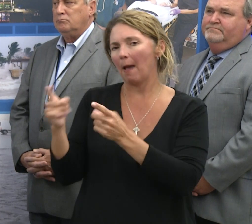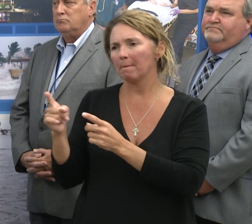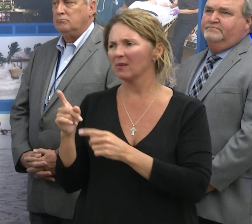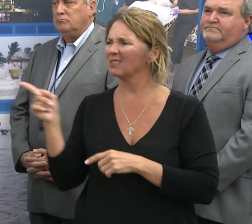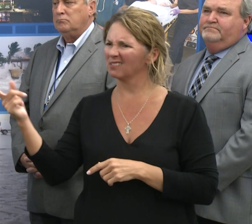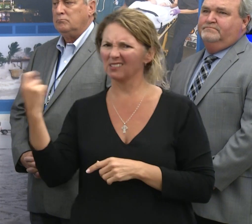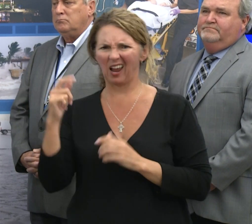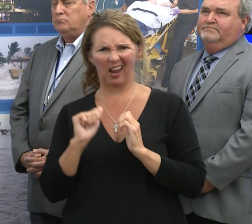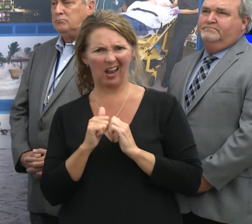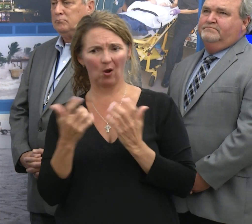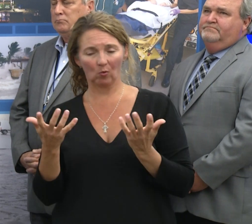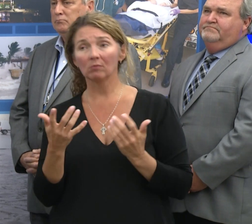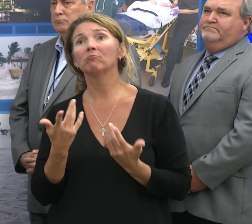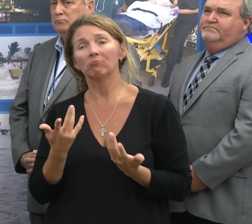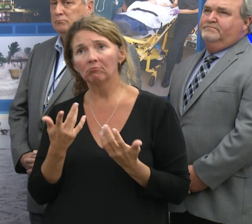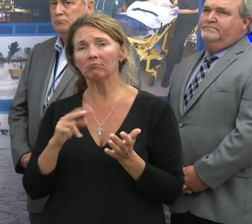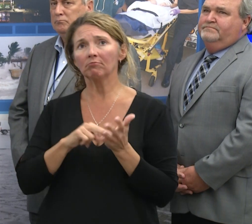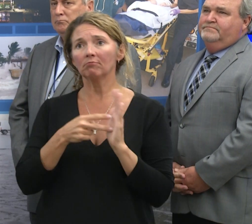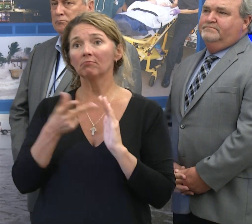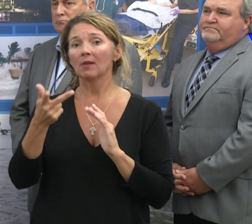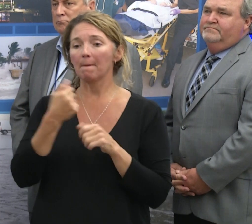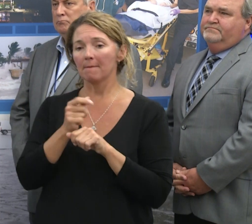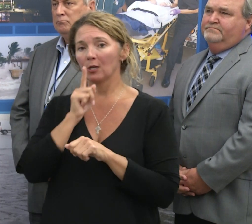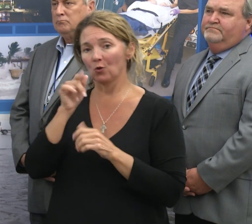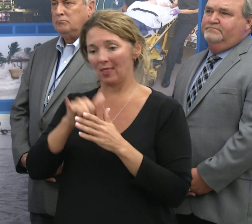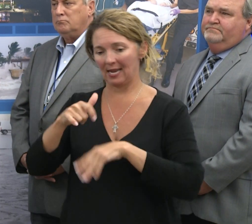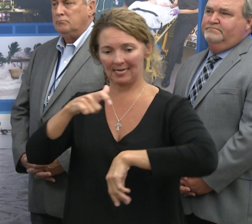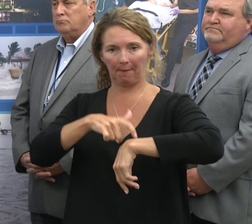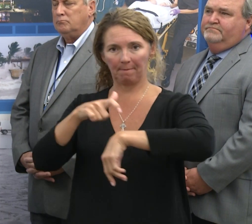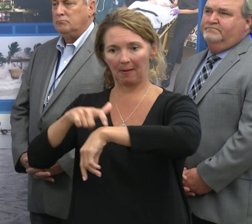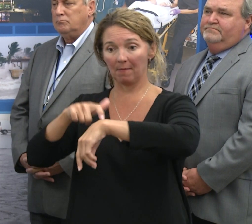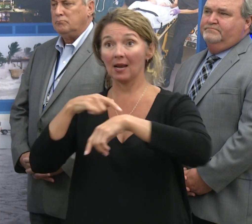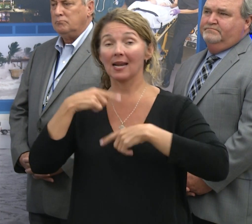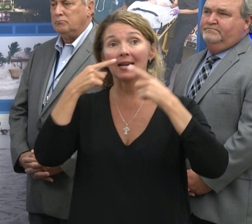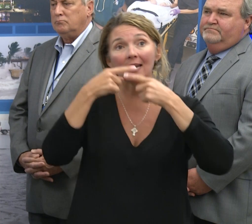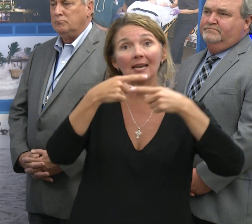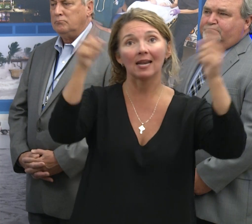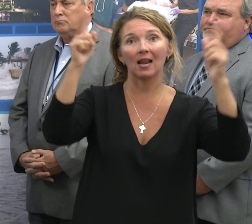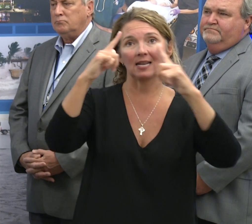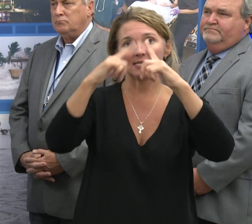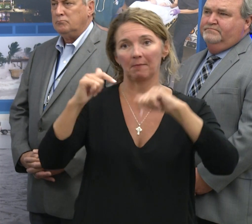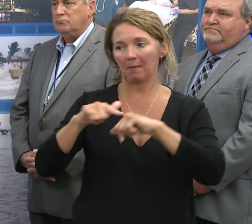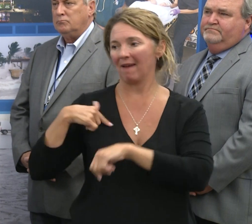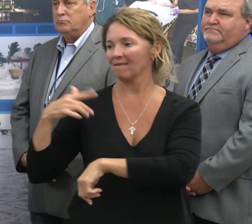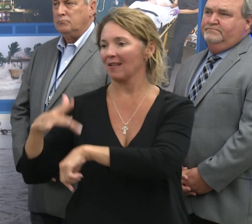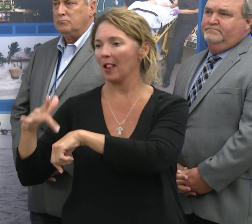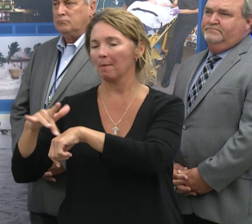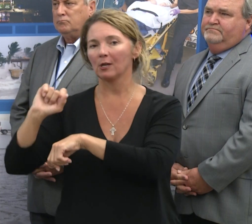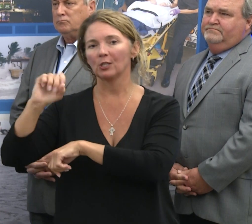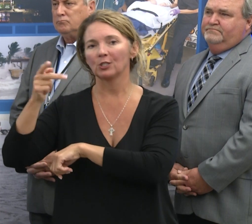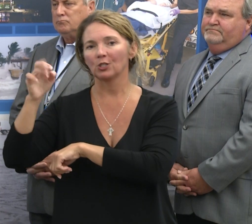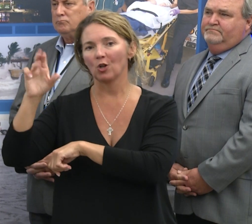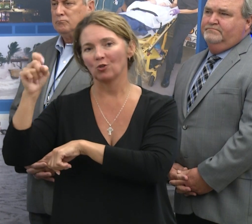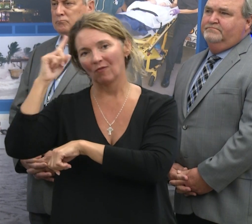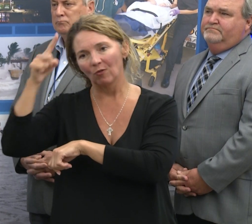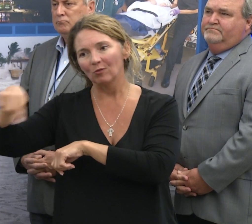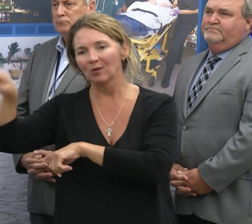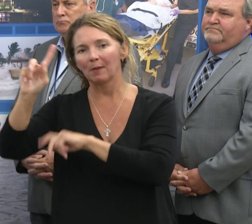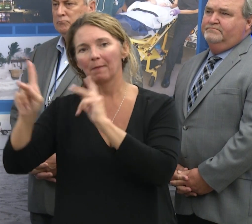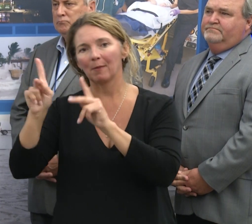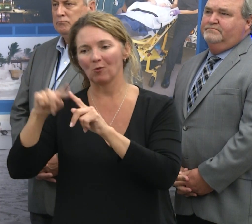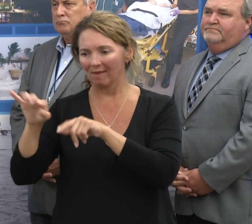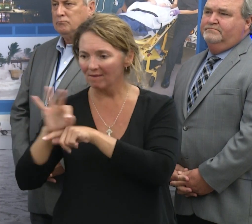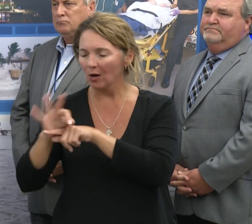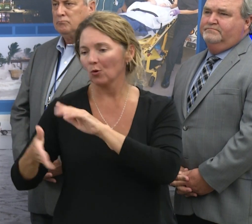The in terms of making sure that the timing of those announcements coincide with the availability of the shelters that are